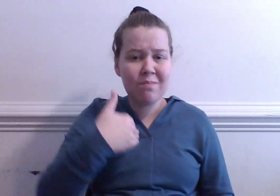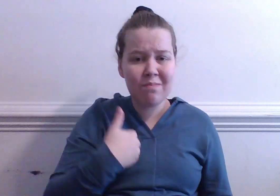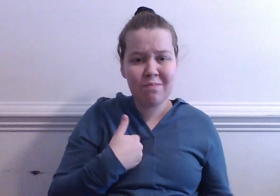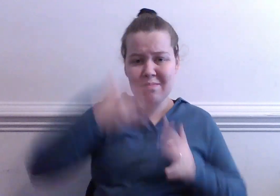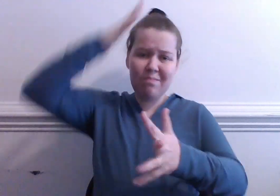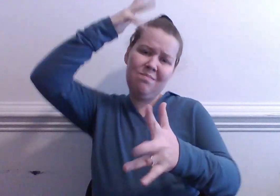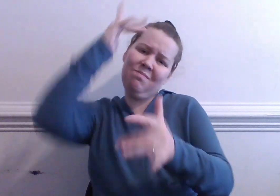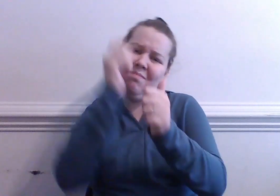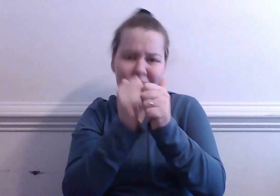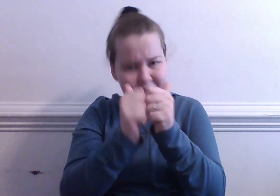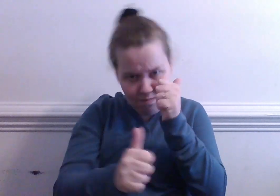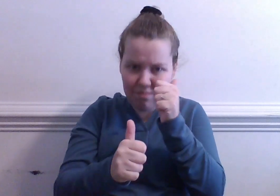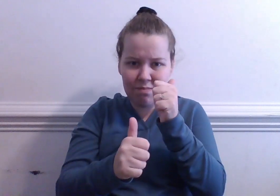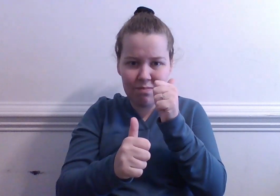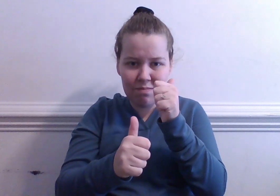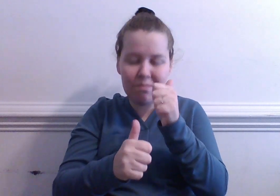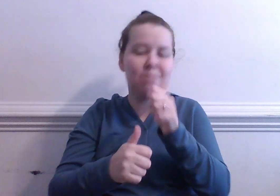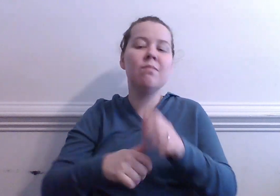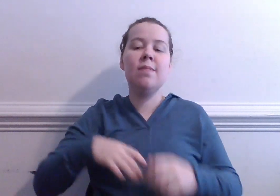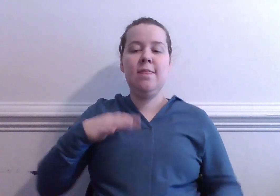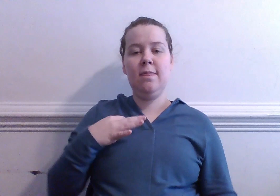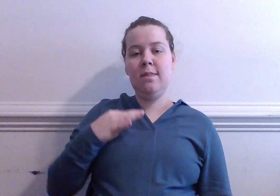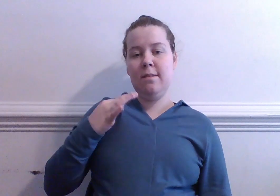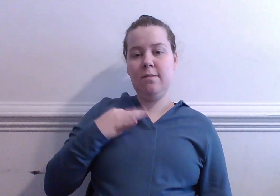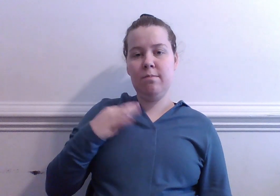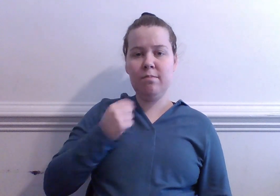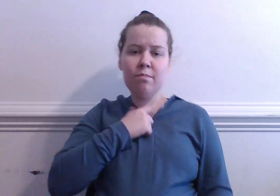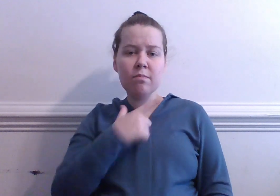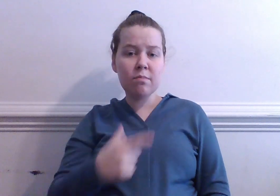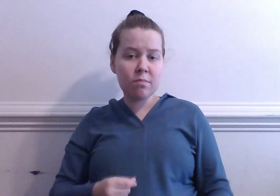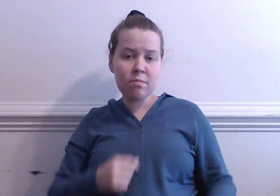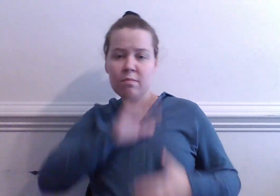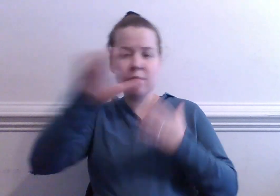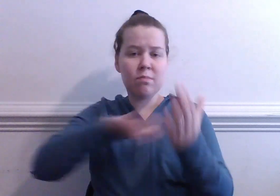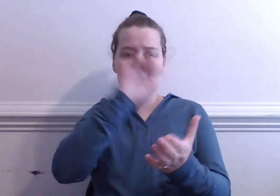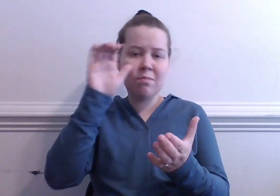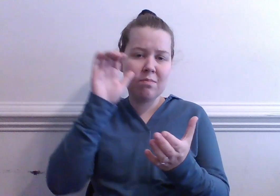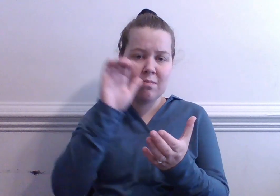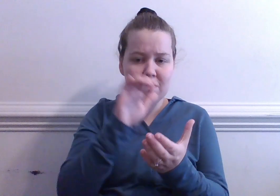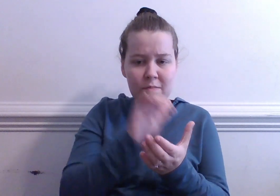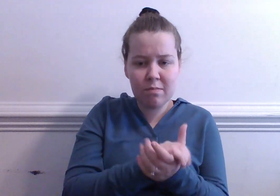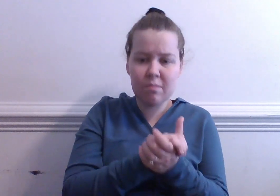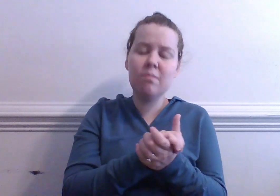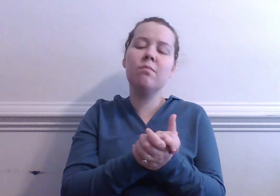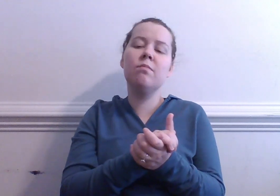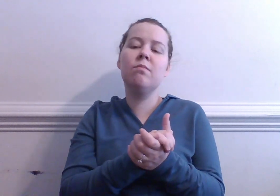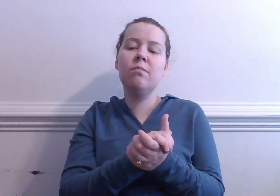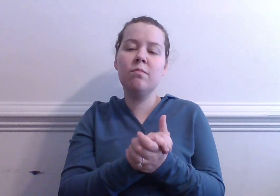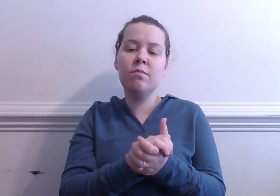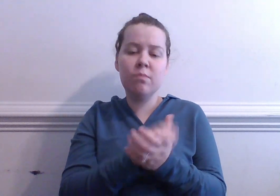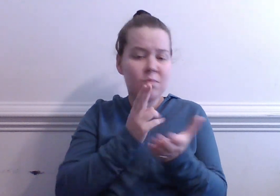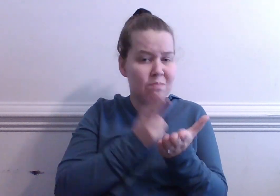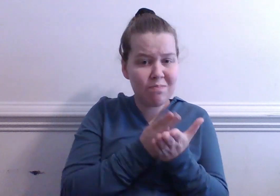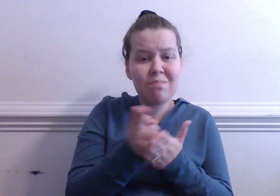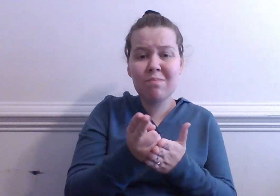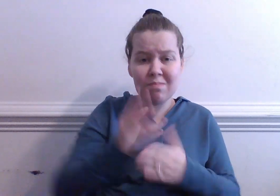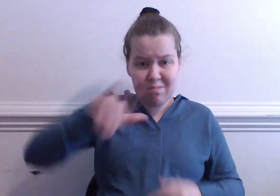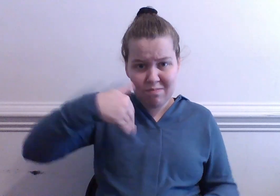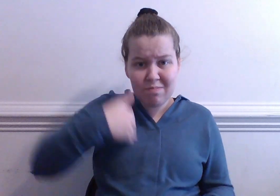just savages Hidden behind shirts, ties and marriages Truth is in a song, cradle